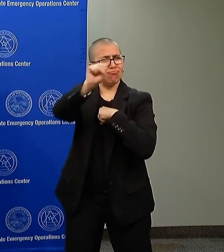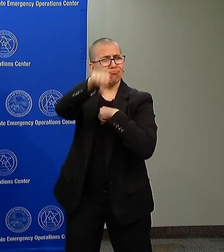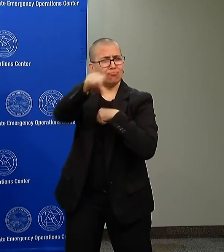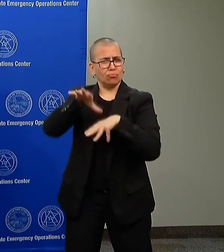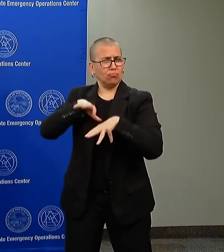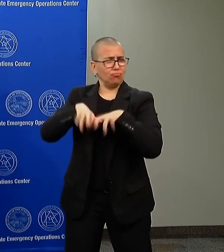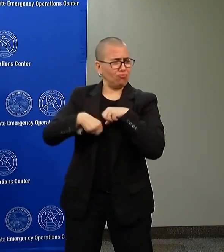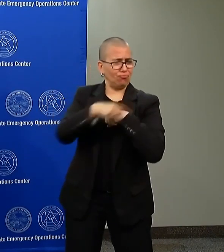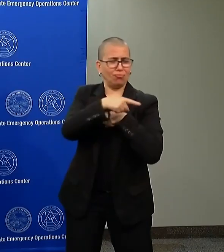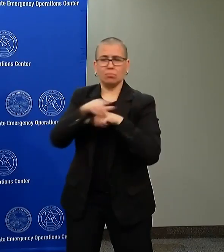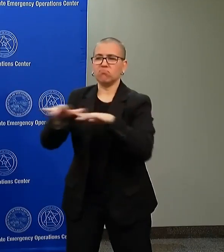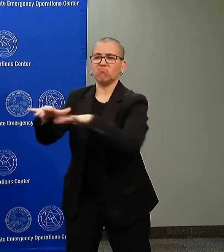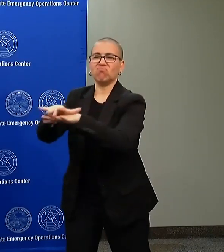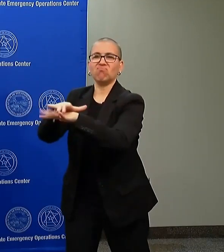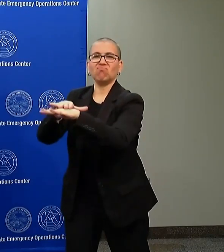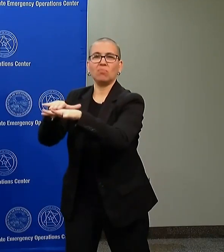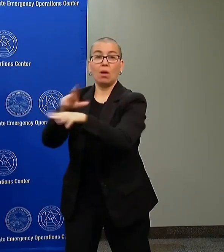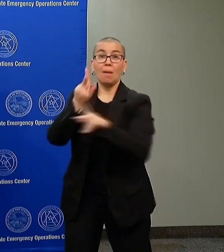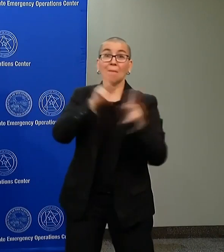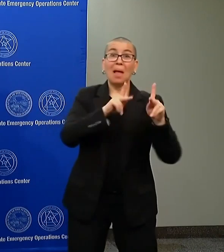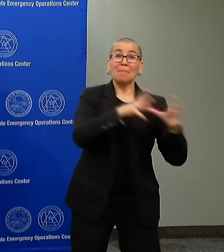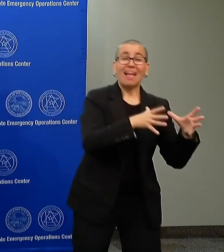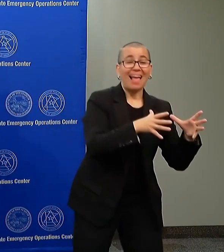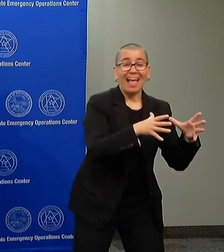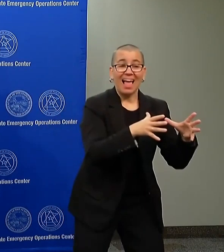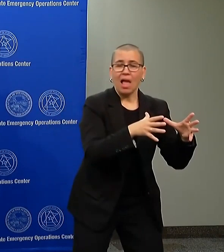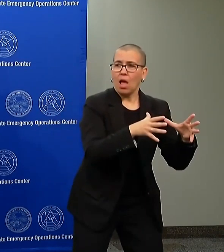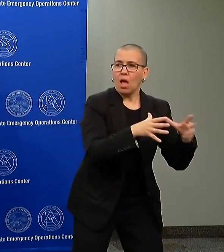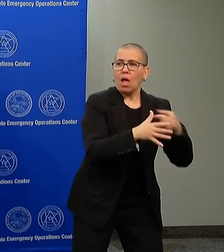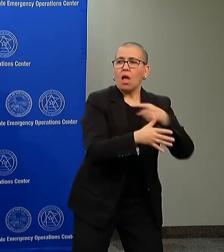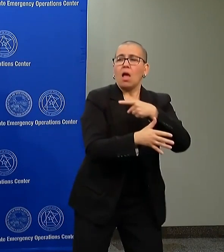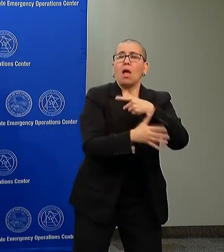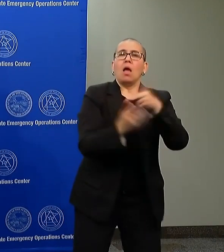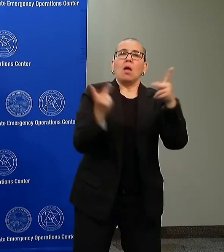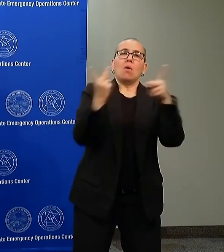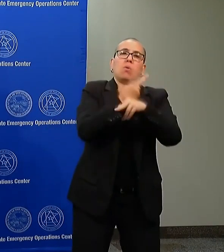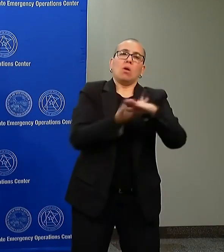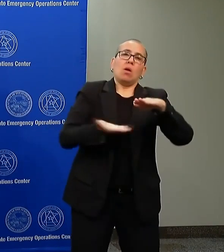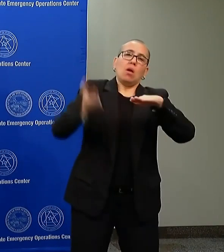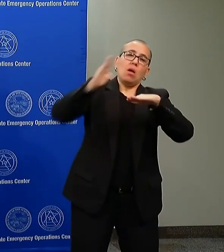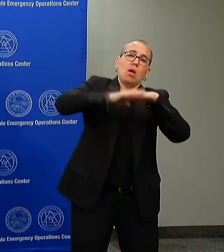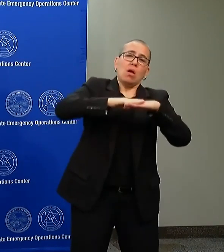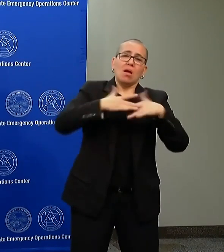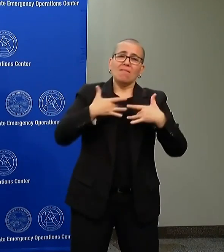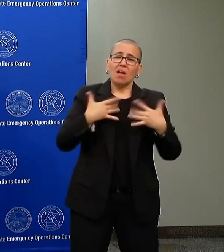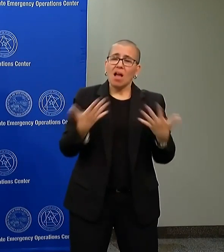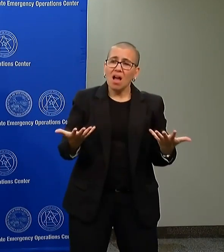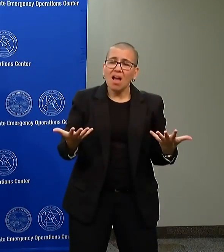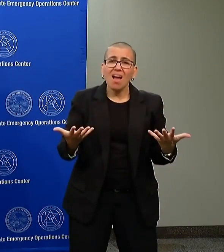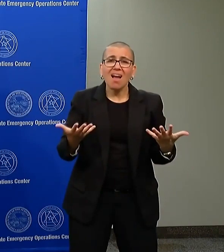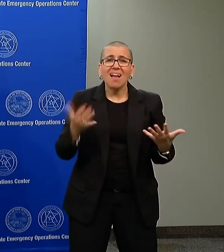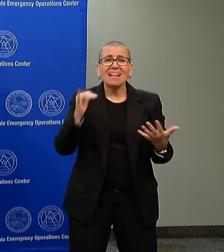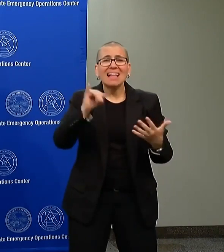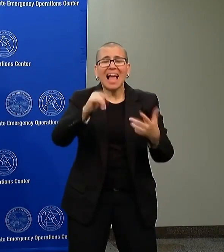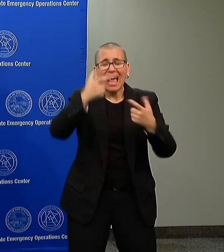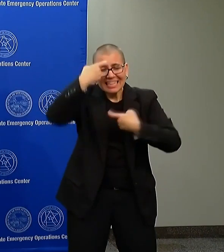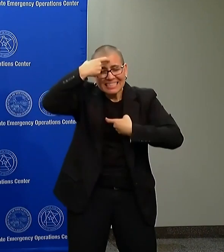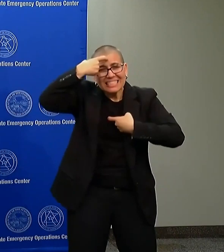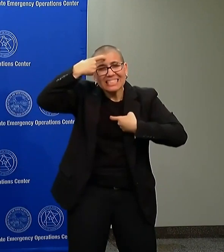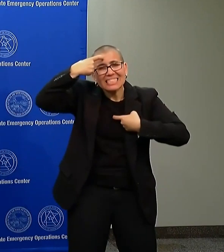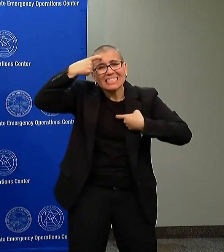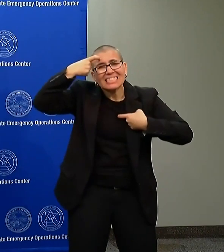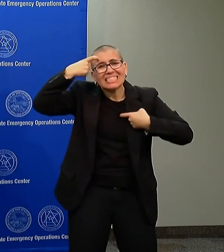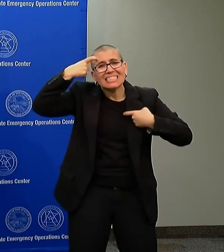Floyd's death. Those same communities that have been most traumatized by the dual crisis of a